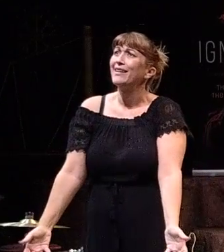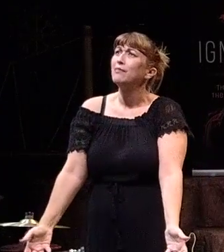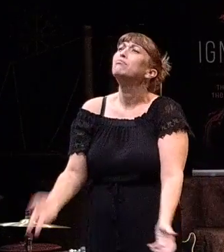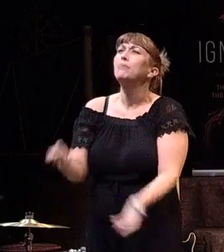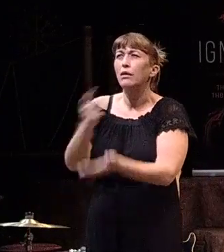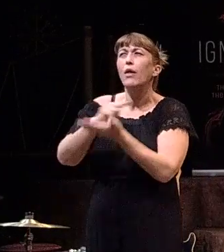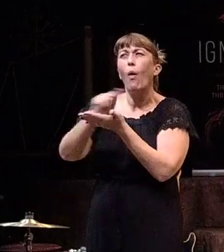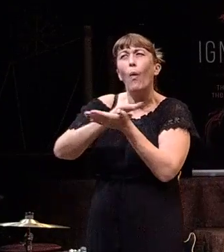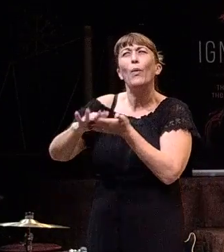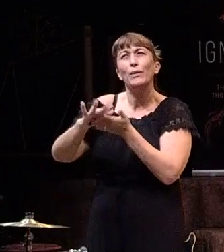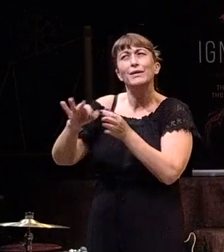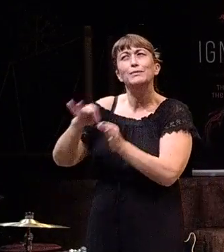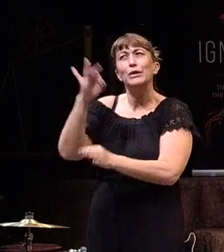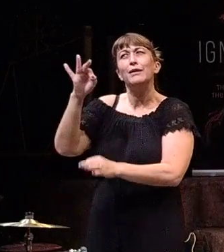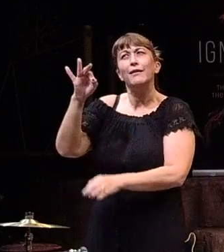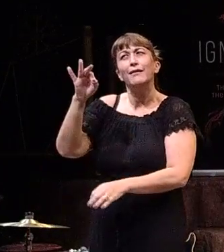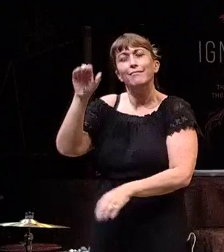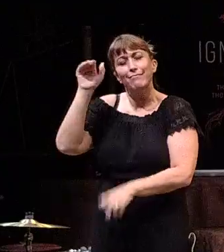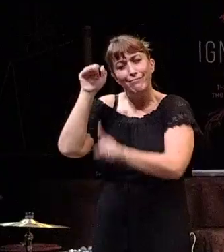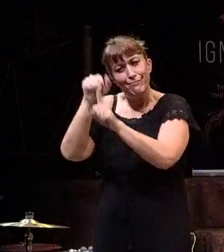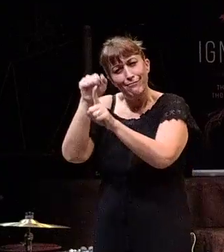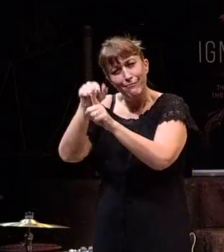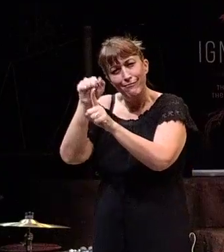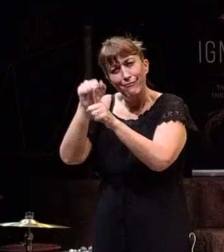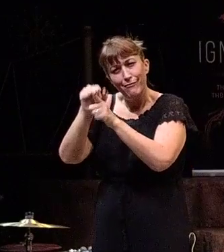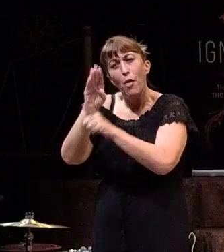But the Holy Spirit said, Brian, you need to go.